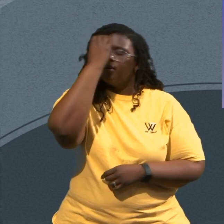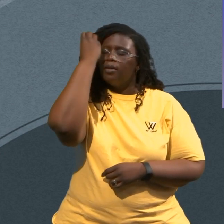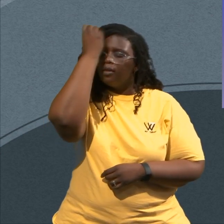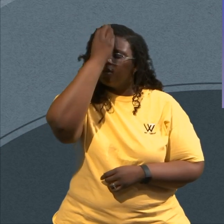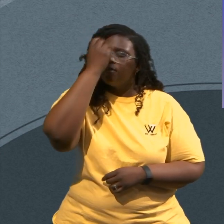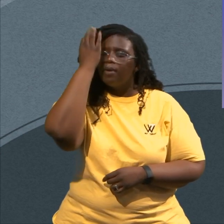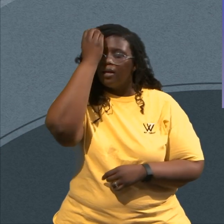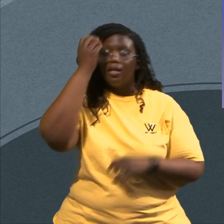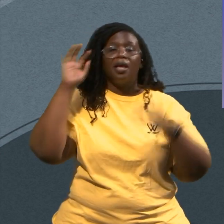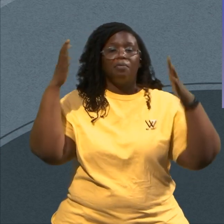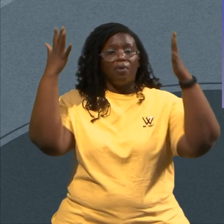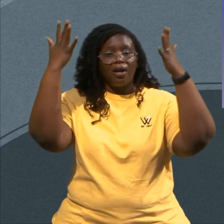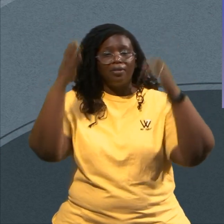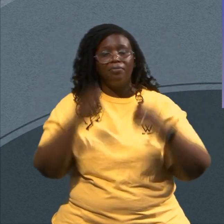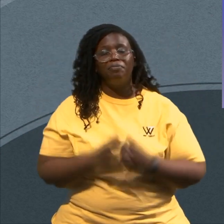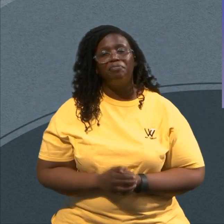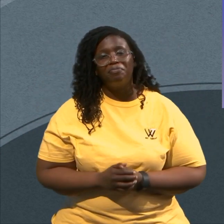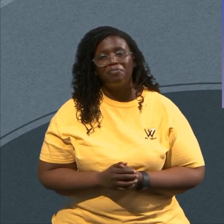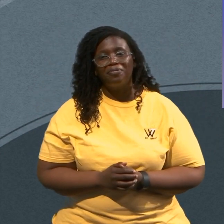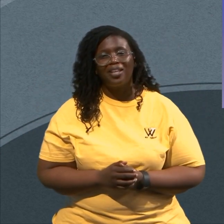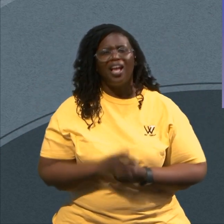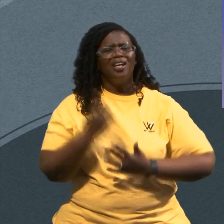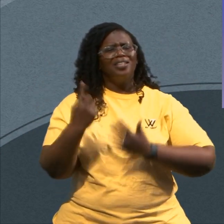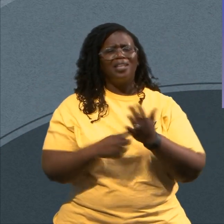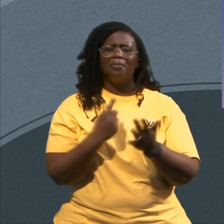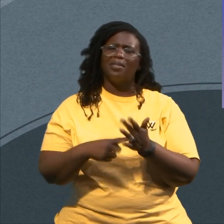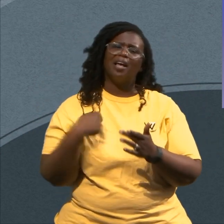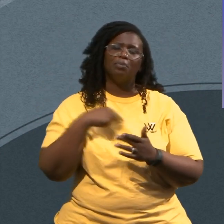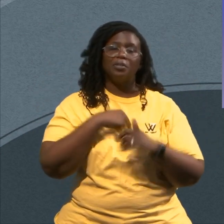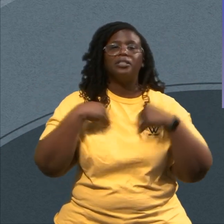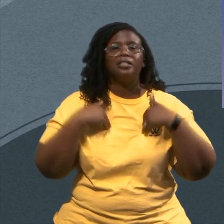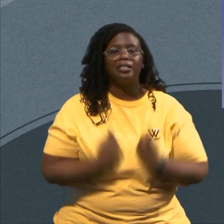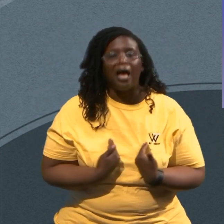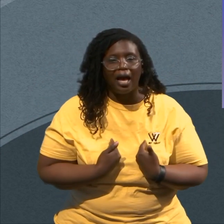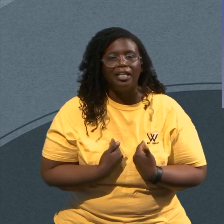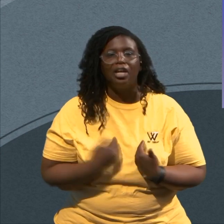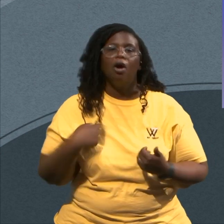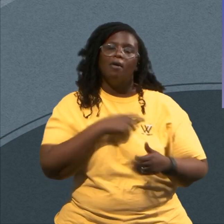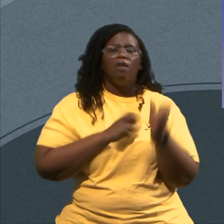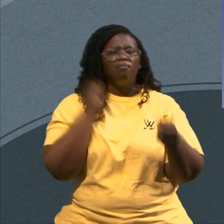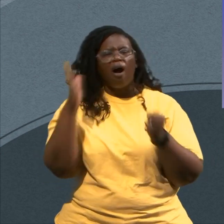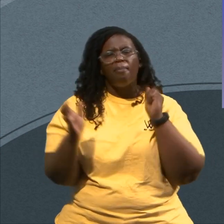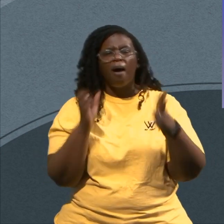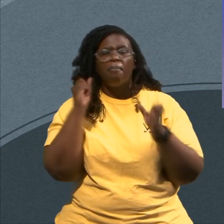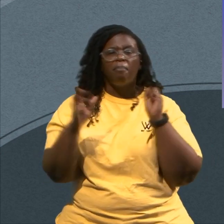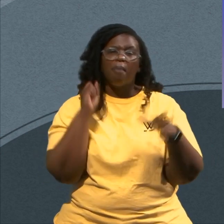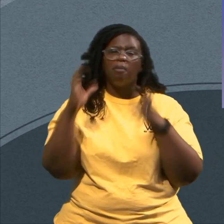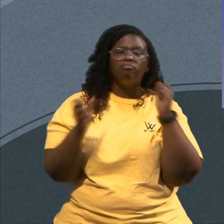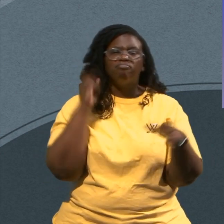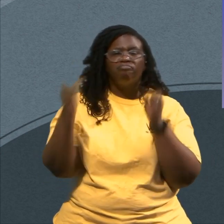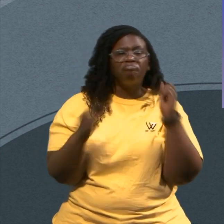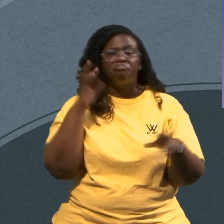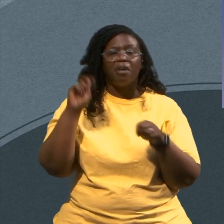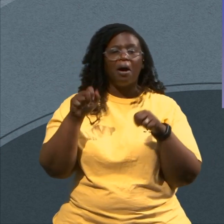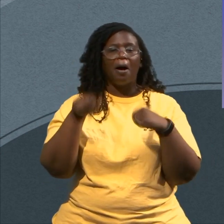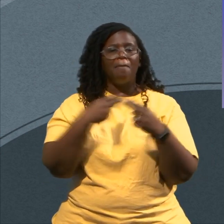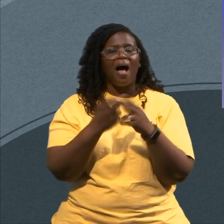darn tired To shout good You're too tired You've been running Your mouth About everything else God said Just sit down Somewhere Be